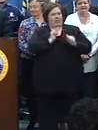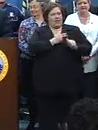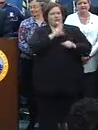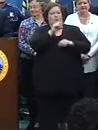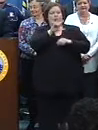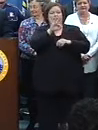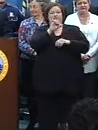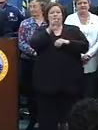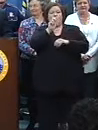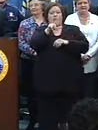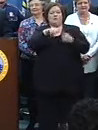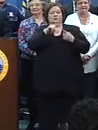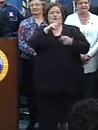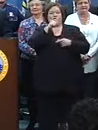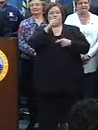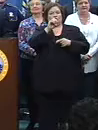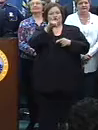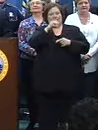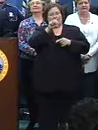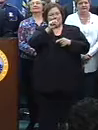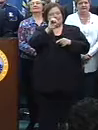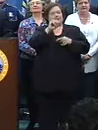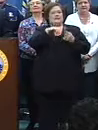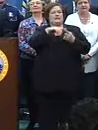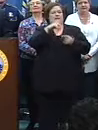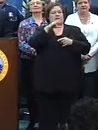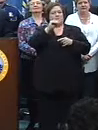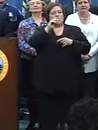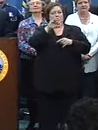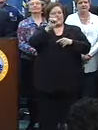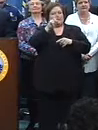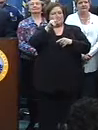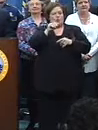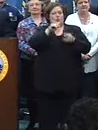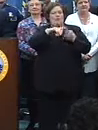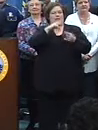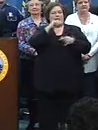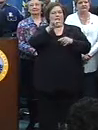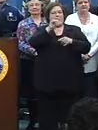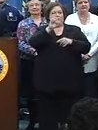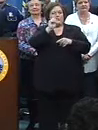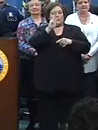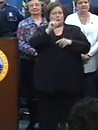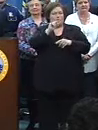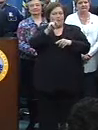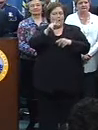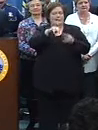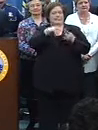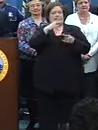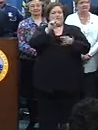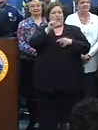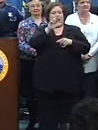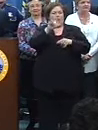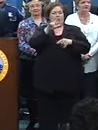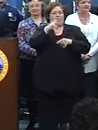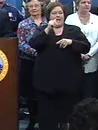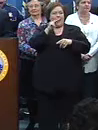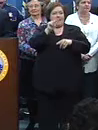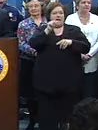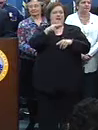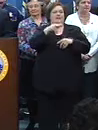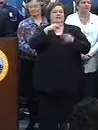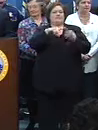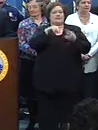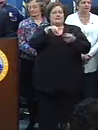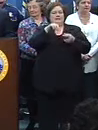Farrell was with us, Jesse Eisenberg, Mark Ruffalo, Mariska Hargitay, Hilary Swank, Daryl Hannah, Cameron Manheim,